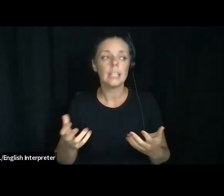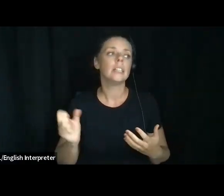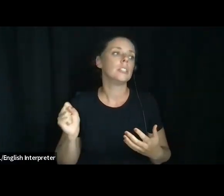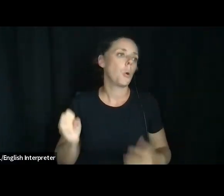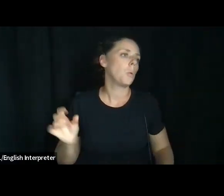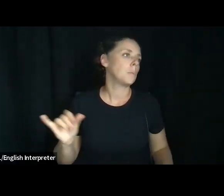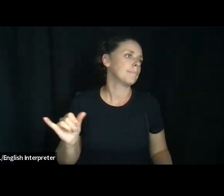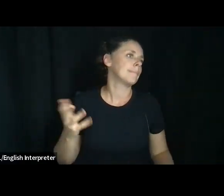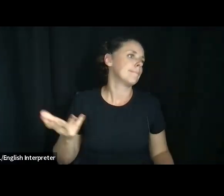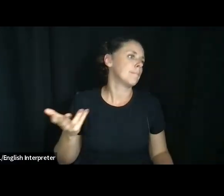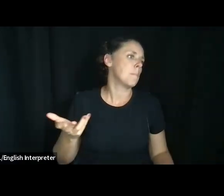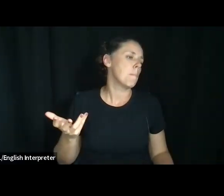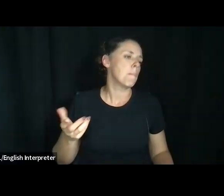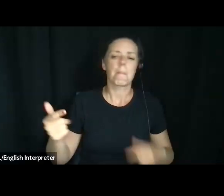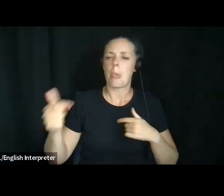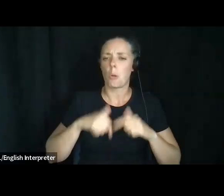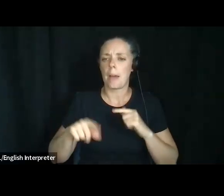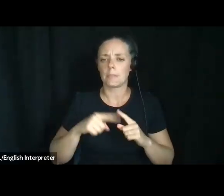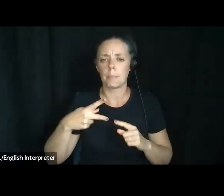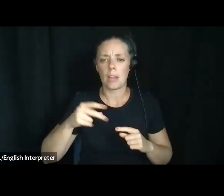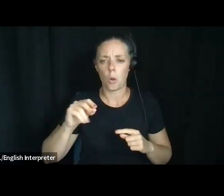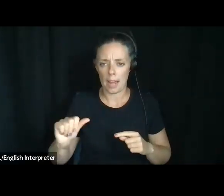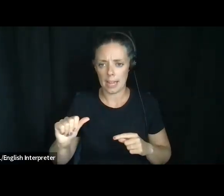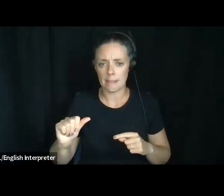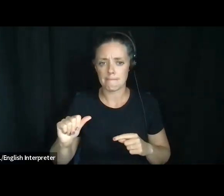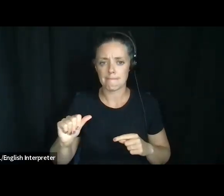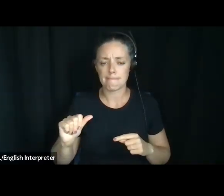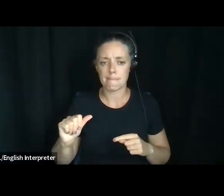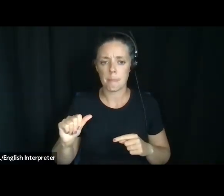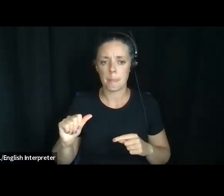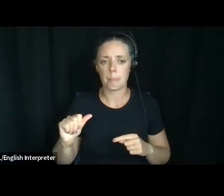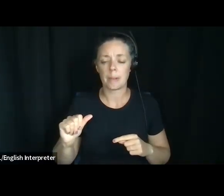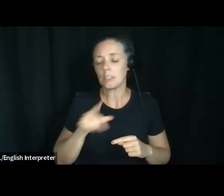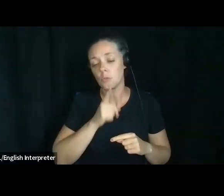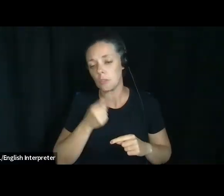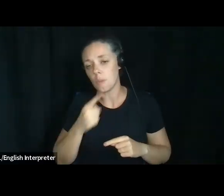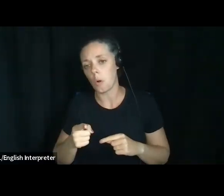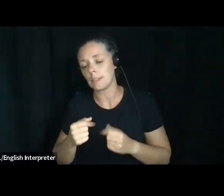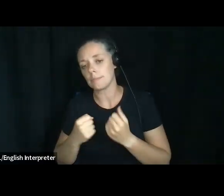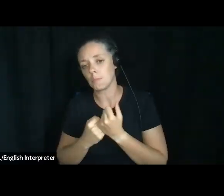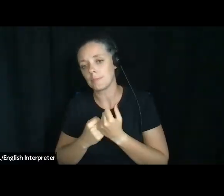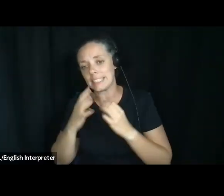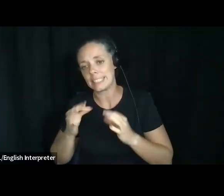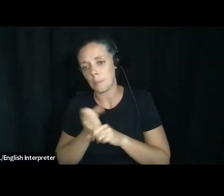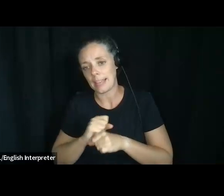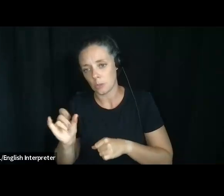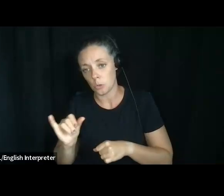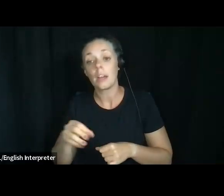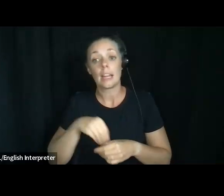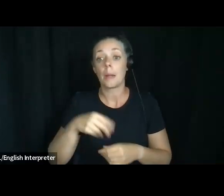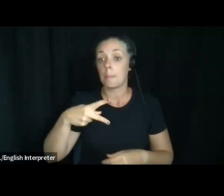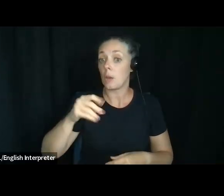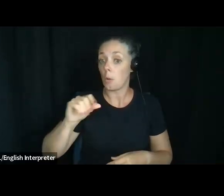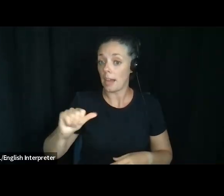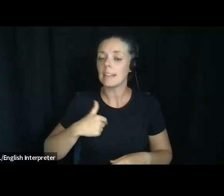you know, um, let's go back to the power of attorney true for support decision-making too, but, um, in my power of attorney, I need, I need Caitlin